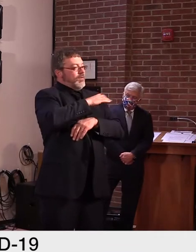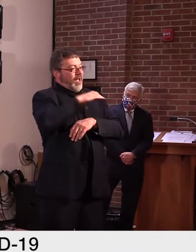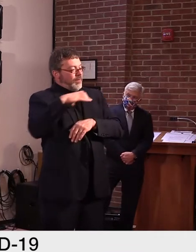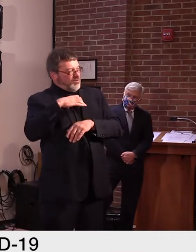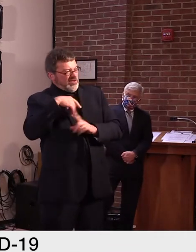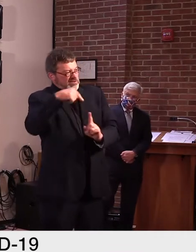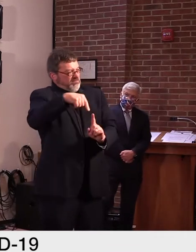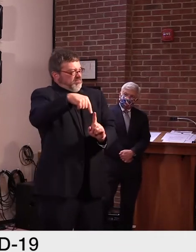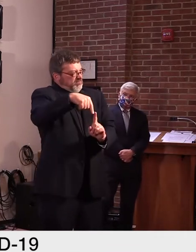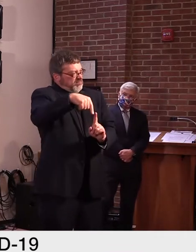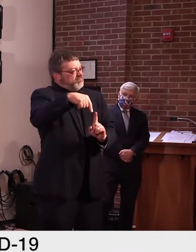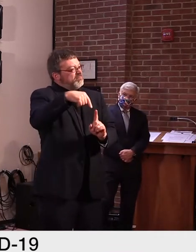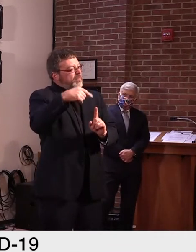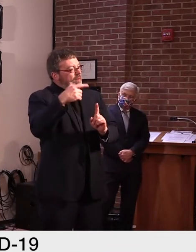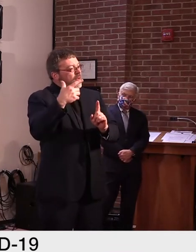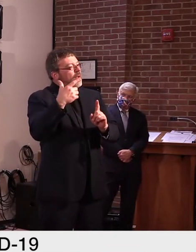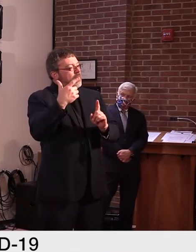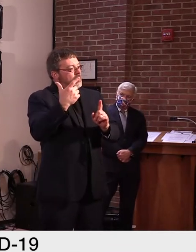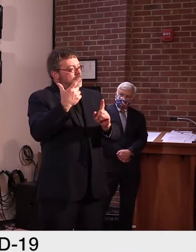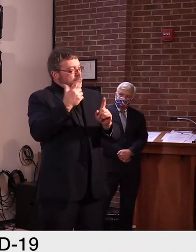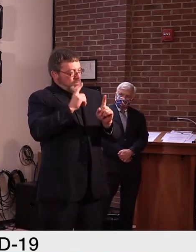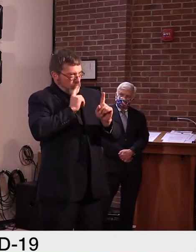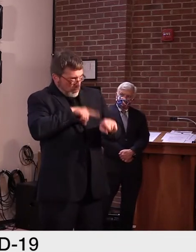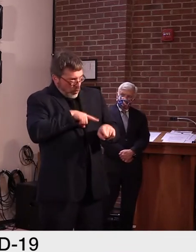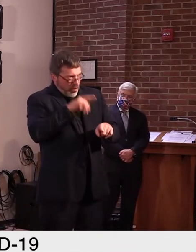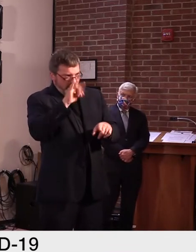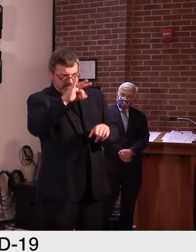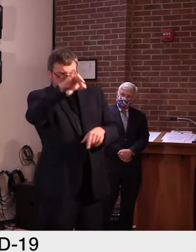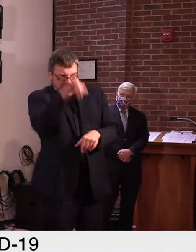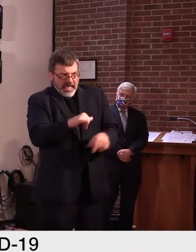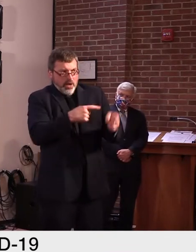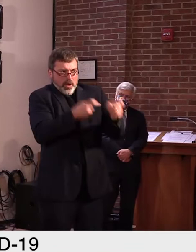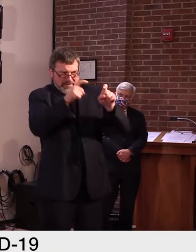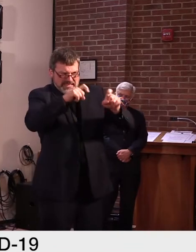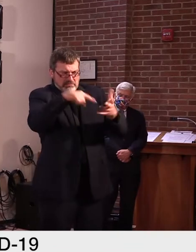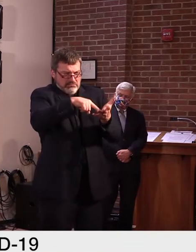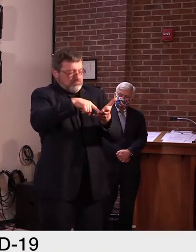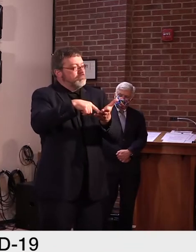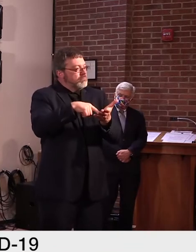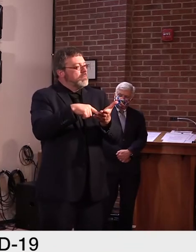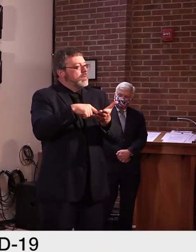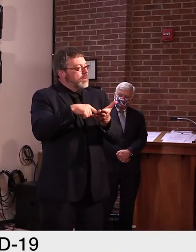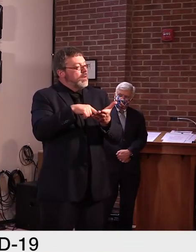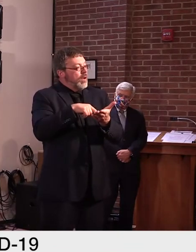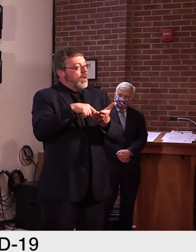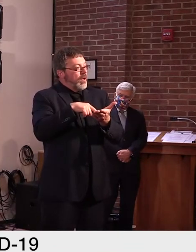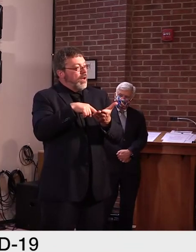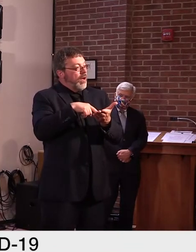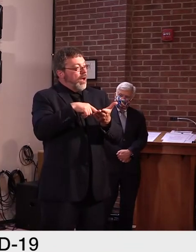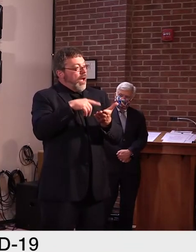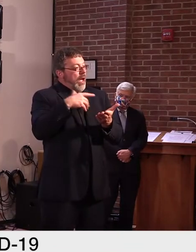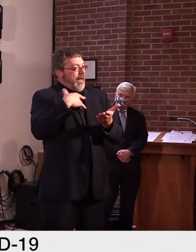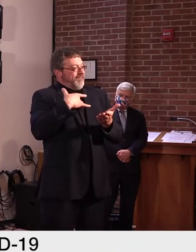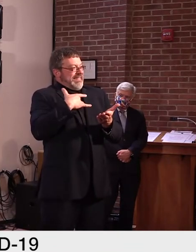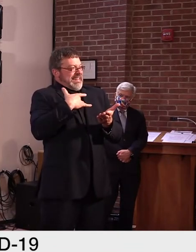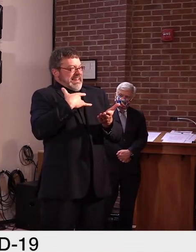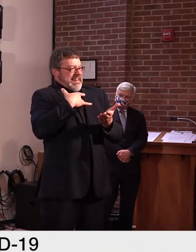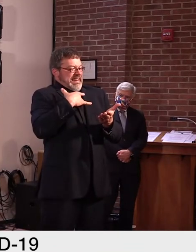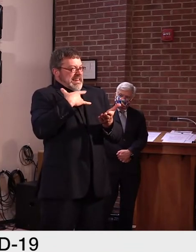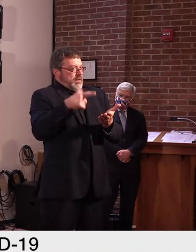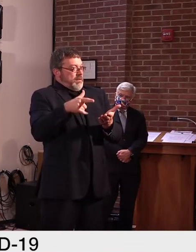further report on these rapid tests and, um, will be forthcoming, I think, in the very near future.